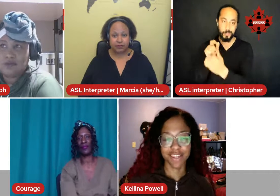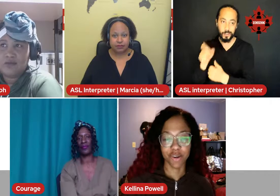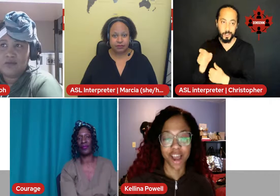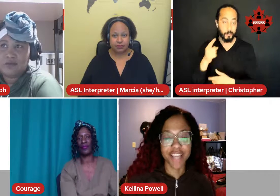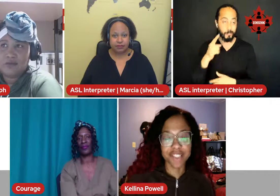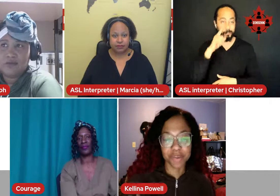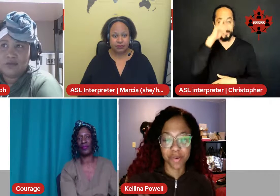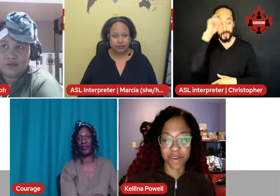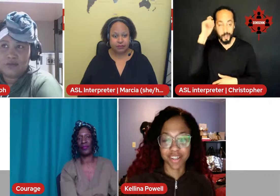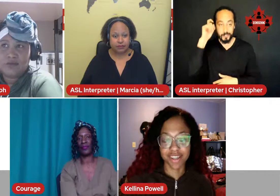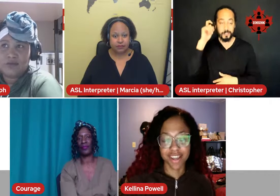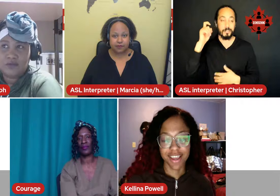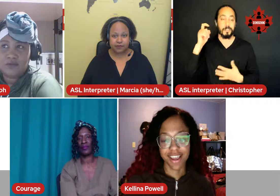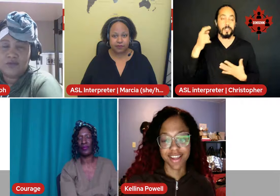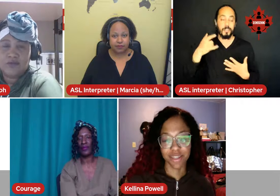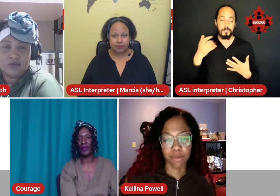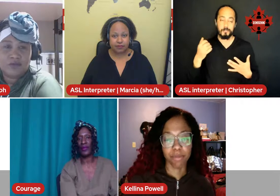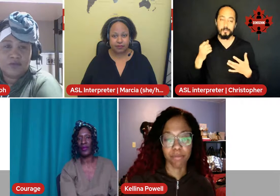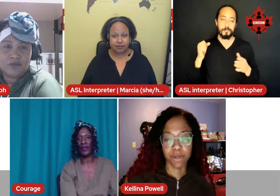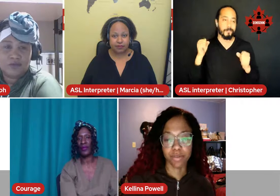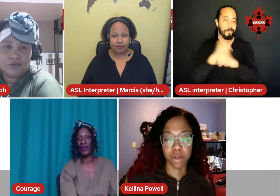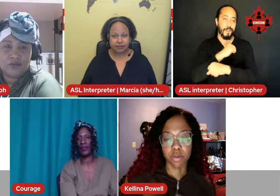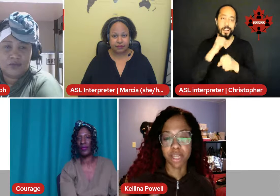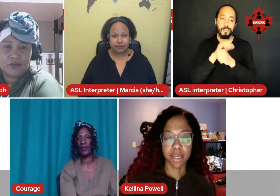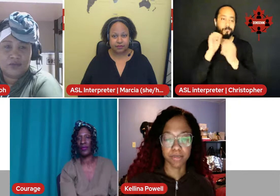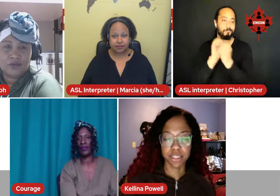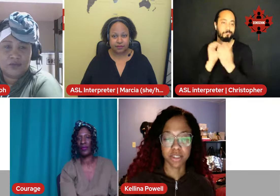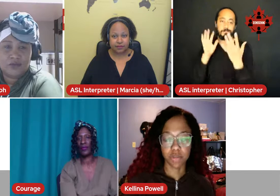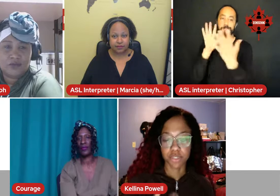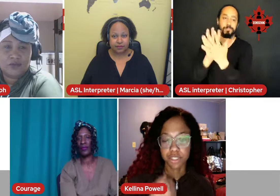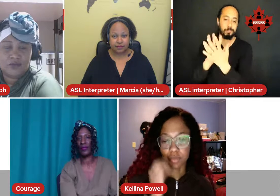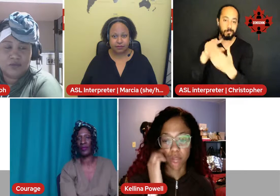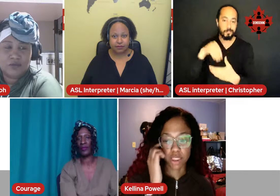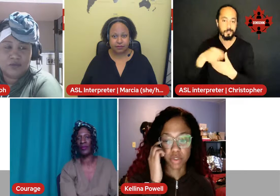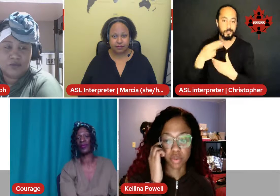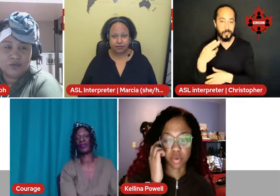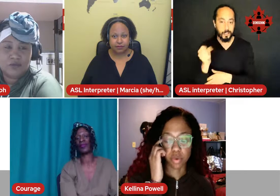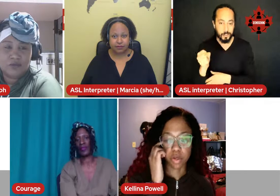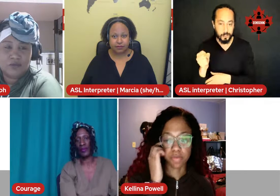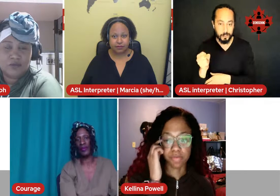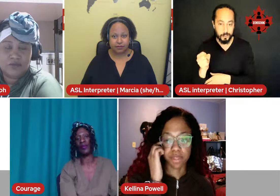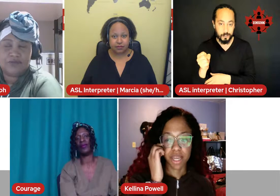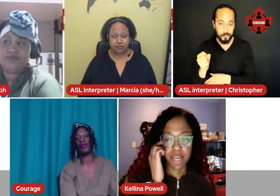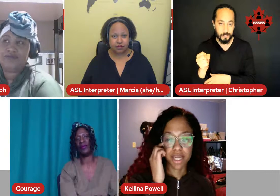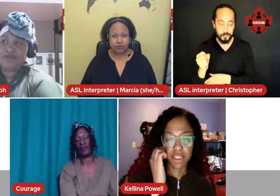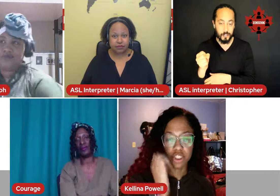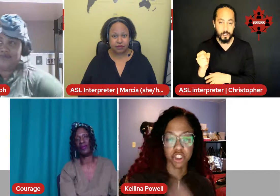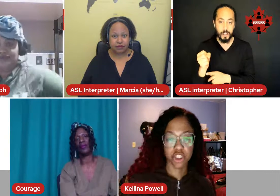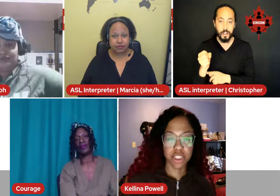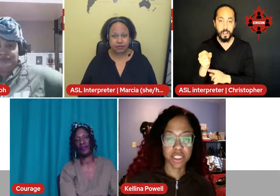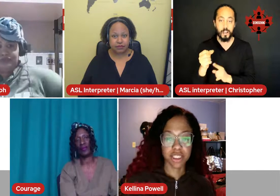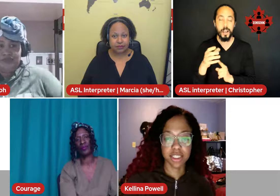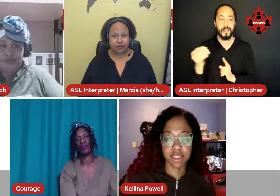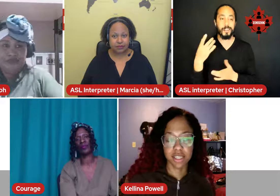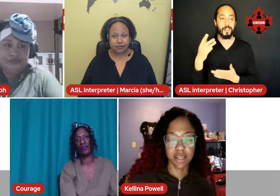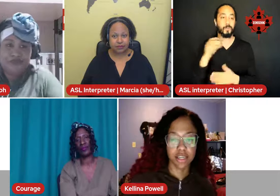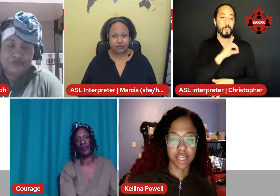you know, high school. And I remember we always had a police officer walk in the school. And she, like,